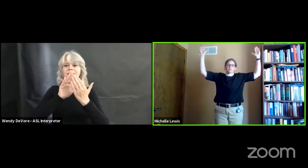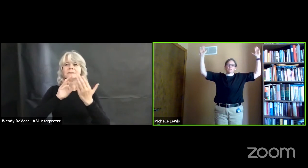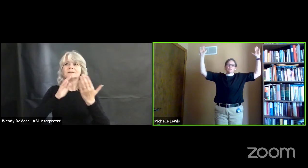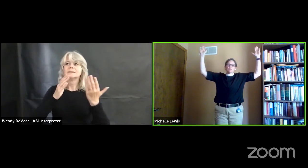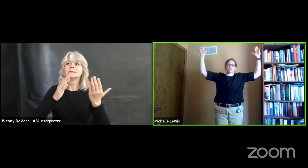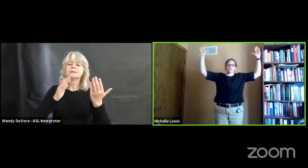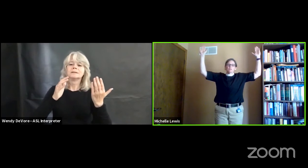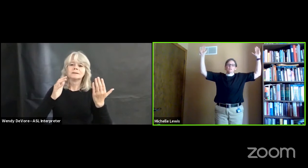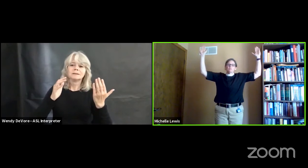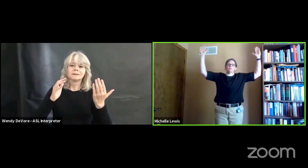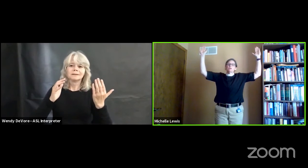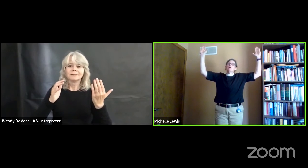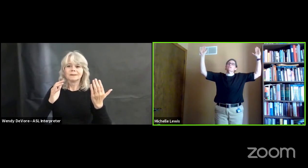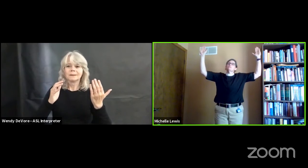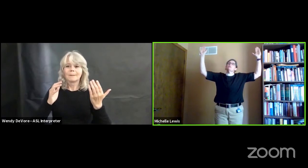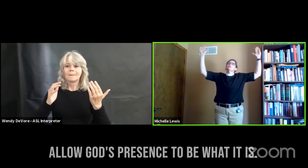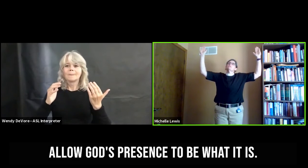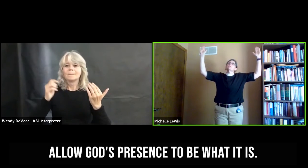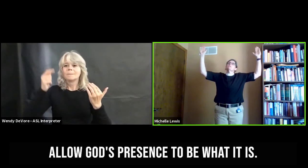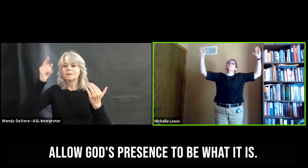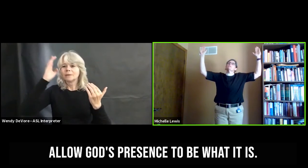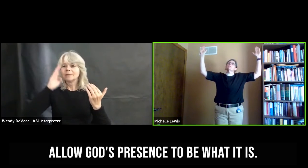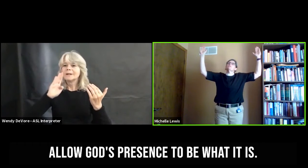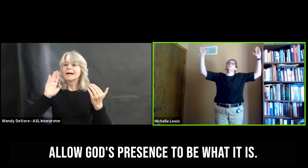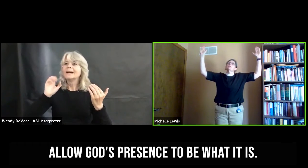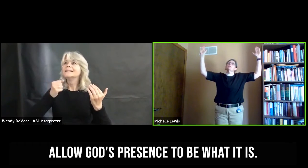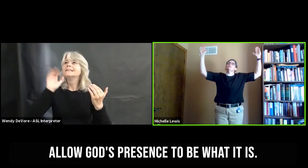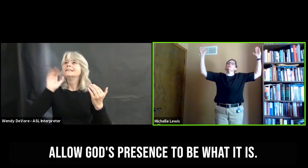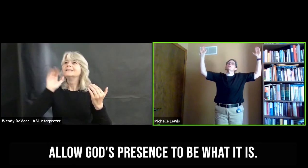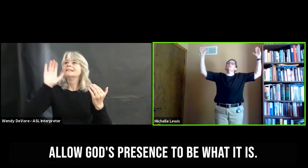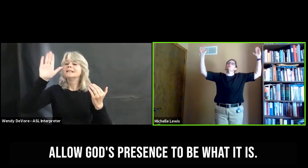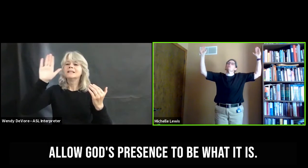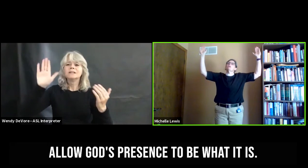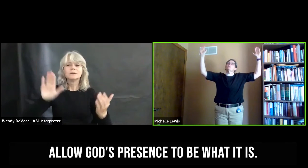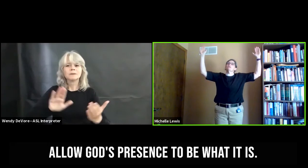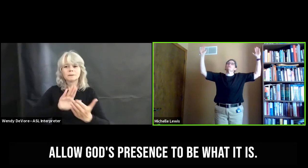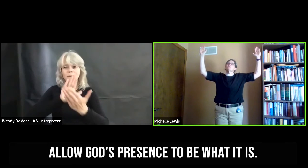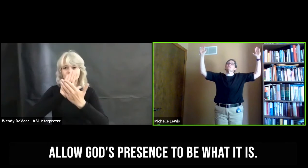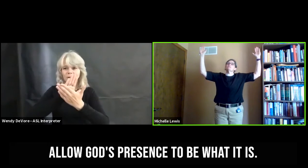And for God's presence to be what it is.